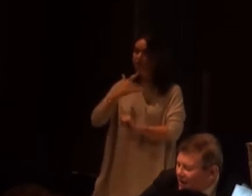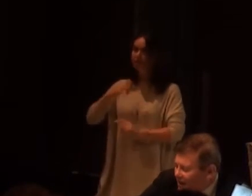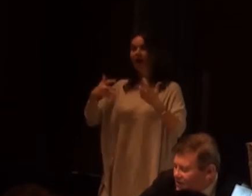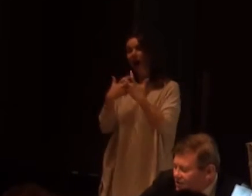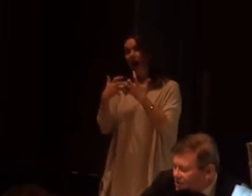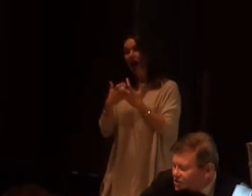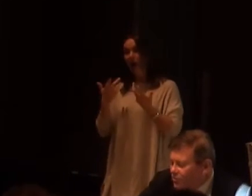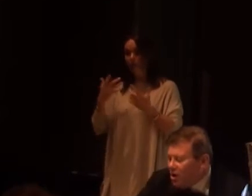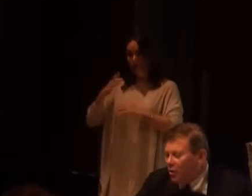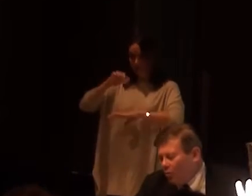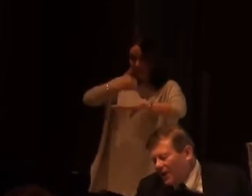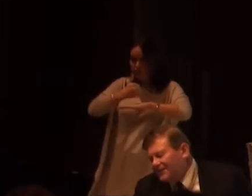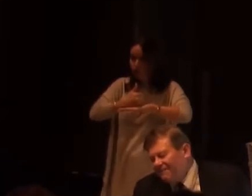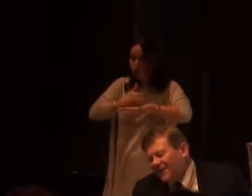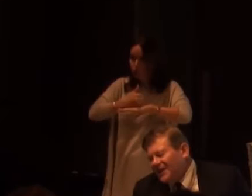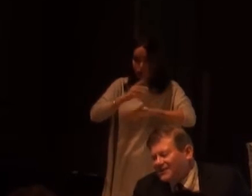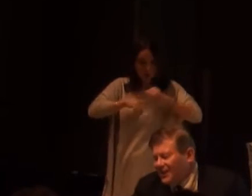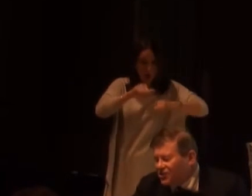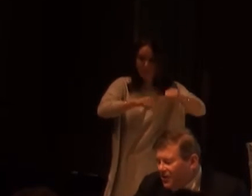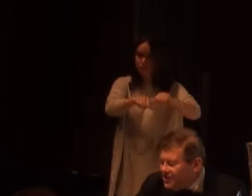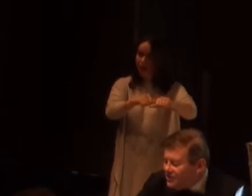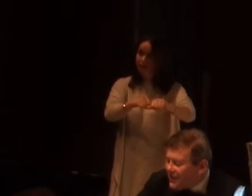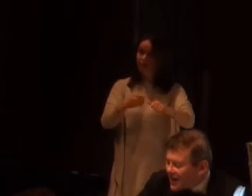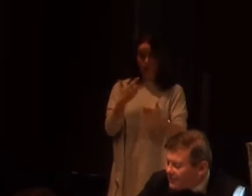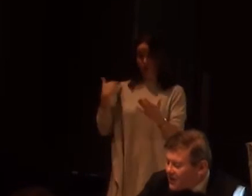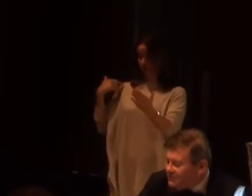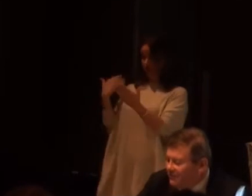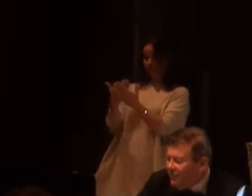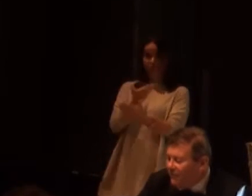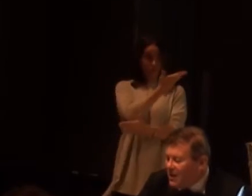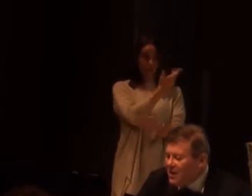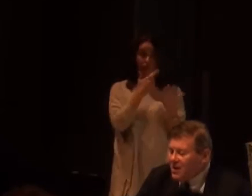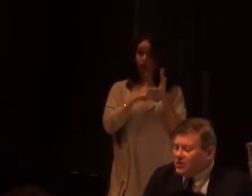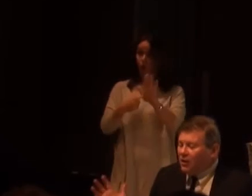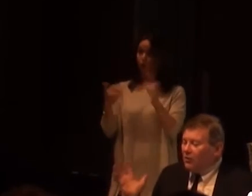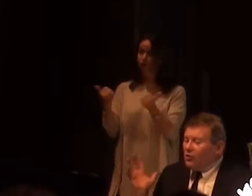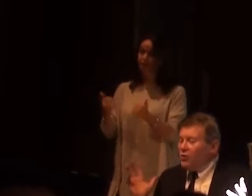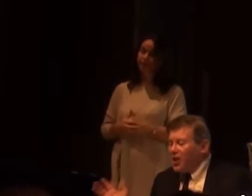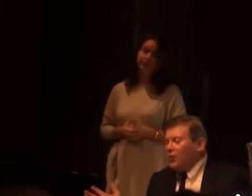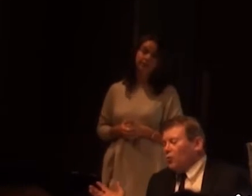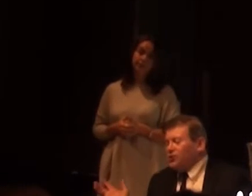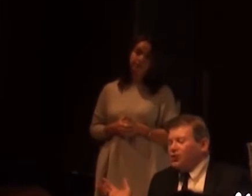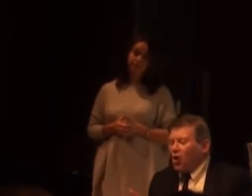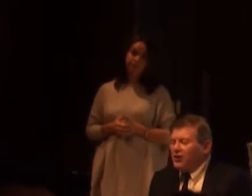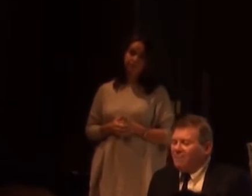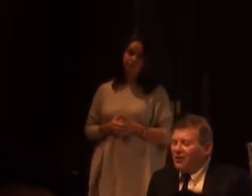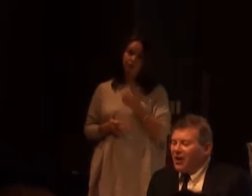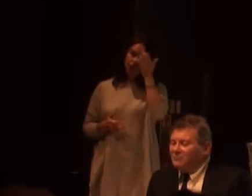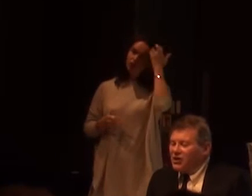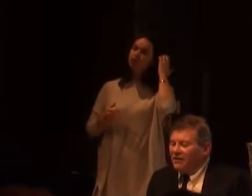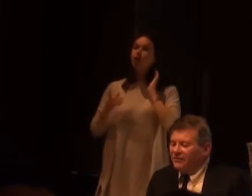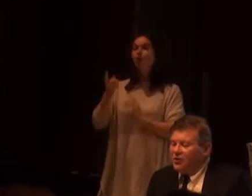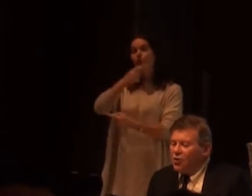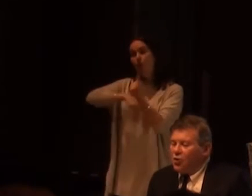way that they, institutions work. We had some fantastic illustrations of that in a piece before. So, you need all to join the